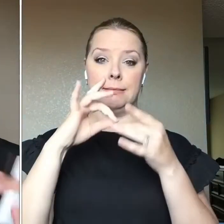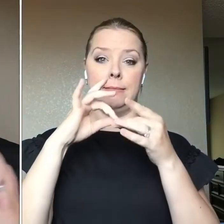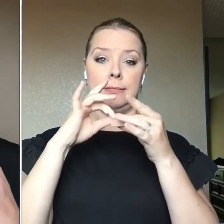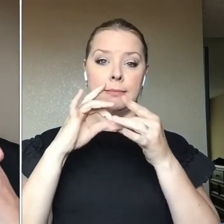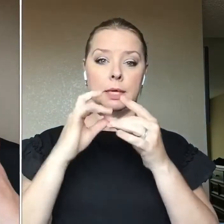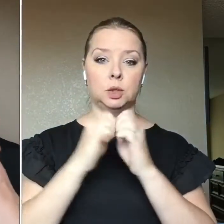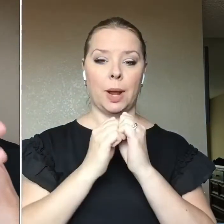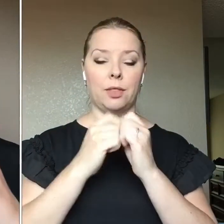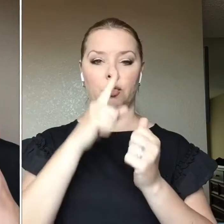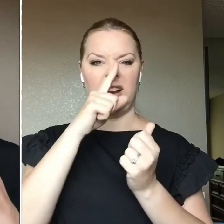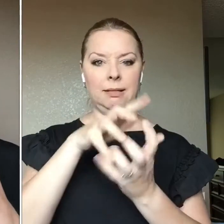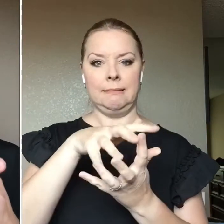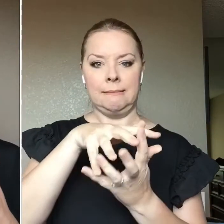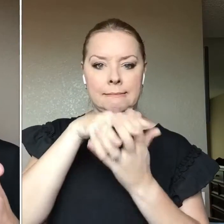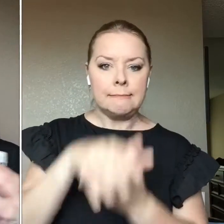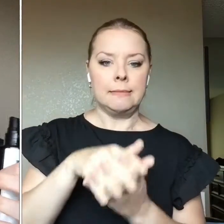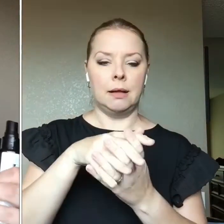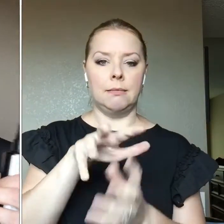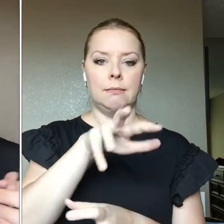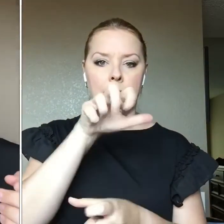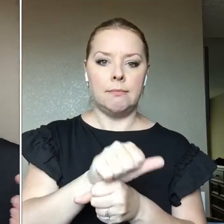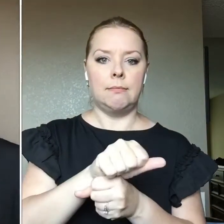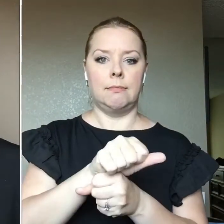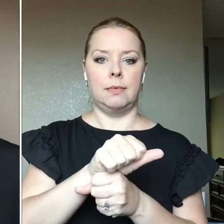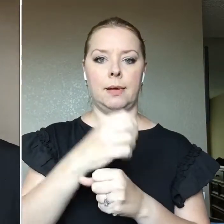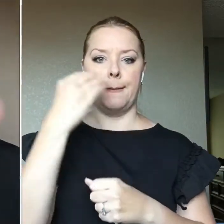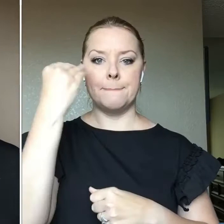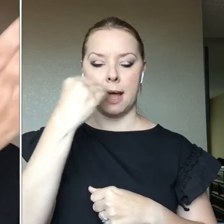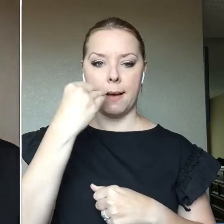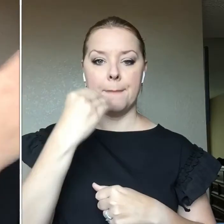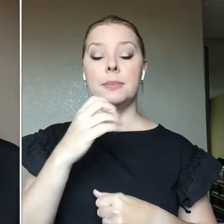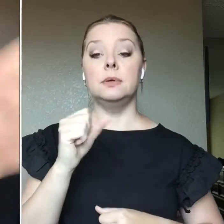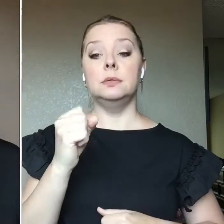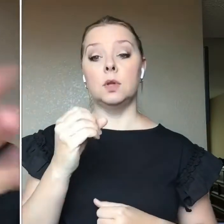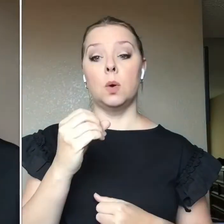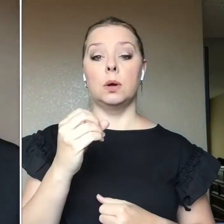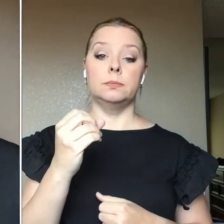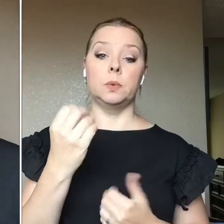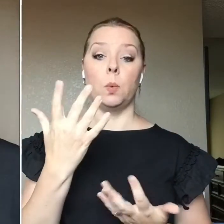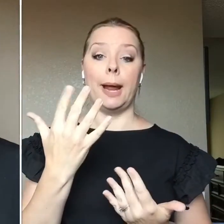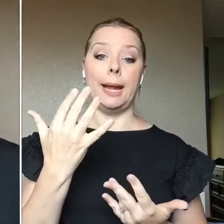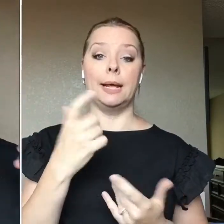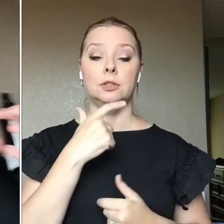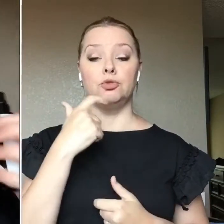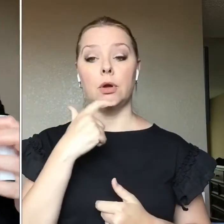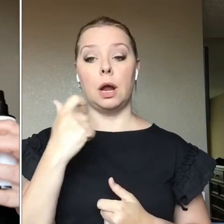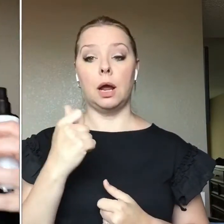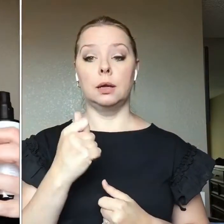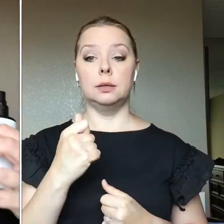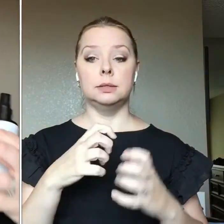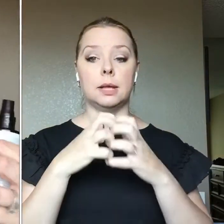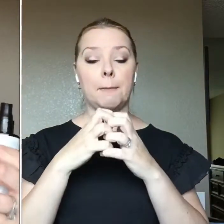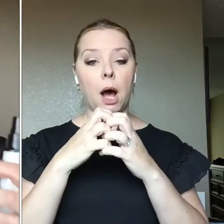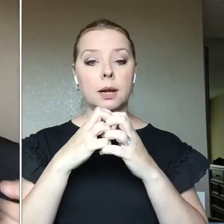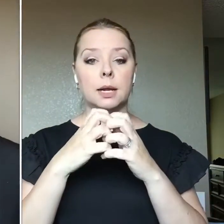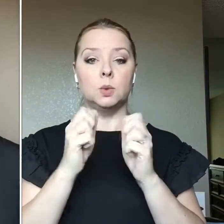really like lock in your makeup So while I'm waiting for it to dry It is bonding together And locking in my makeup